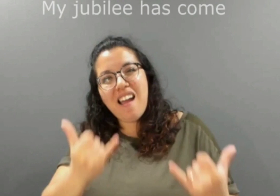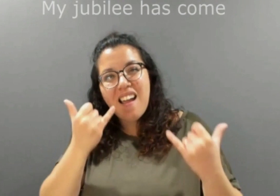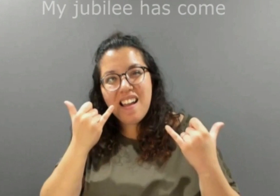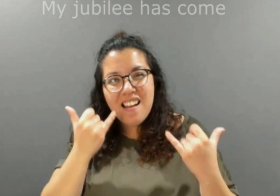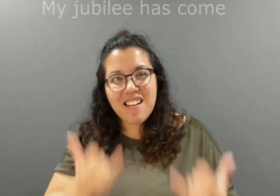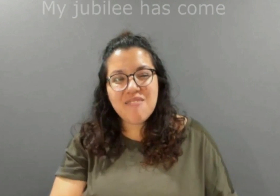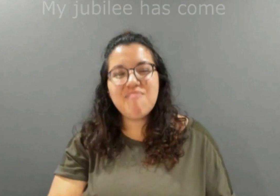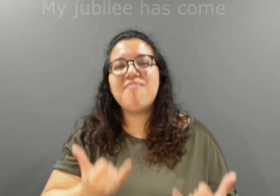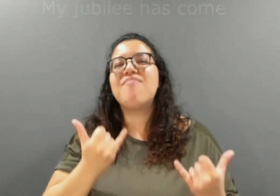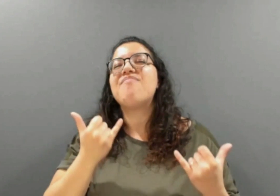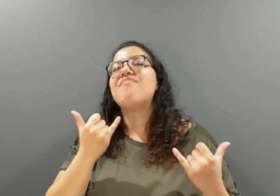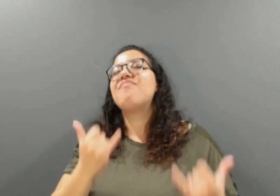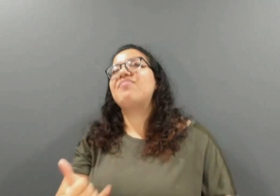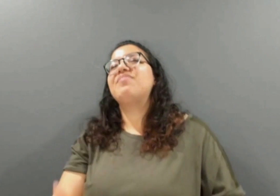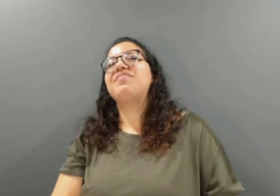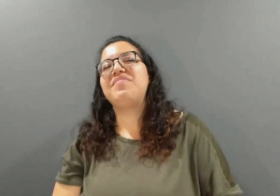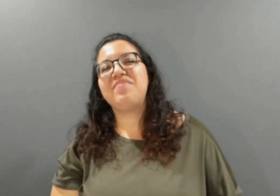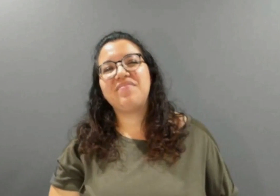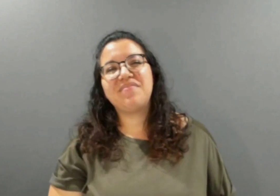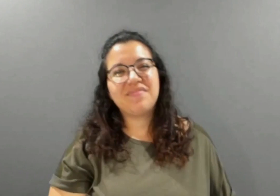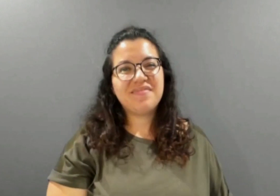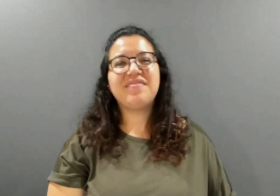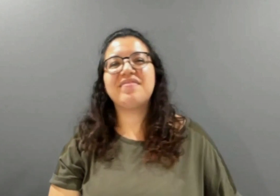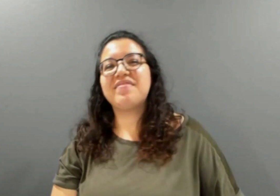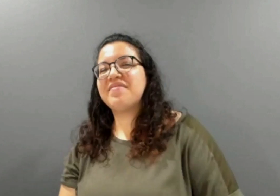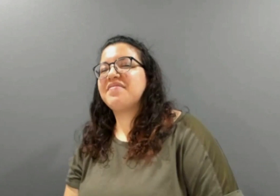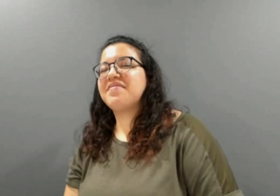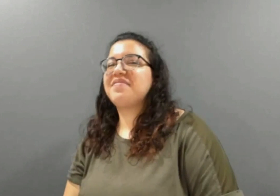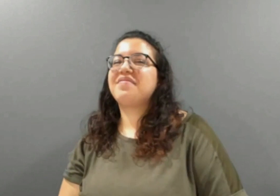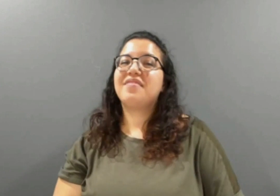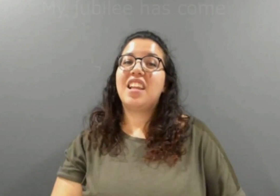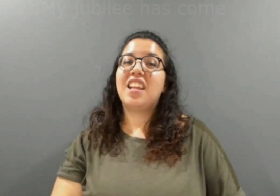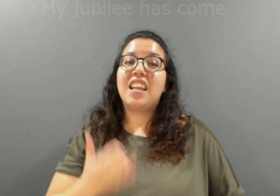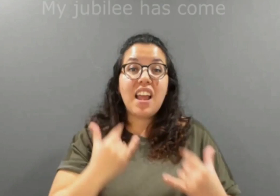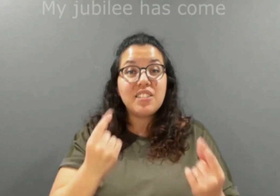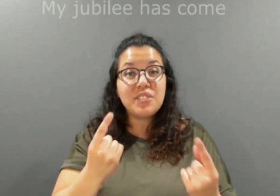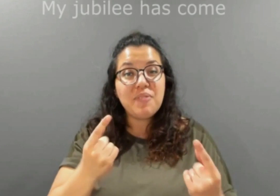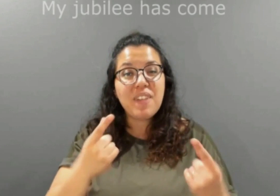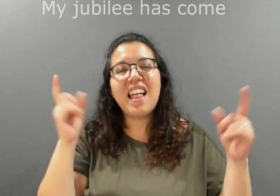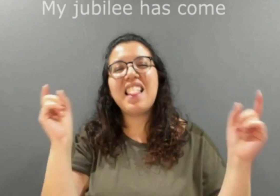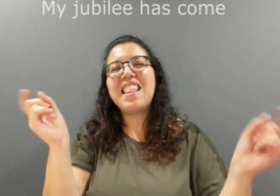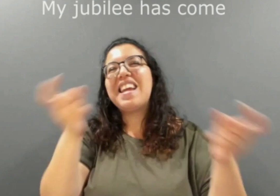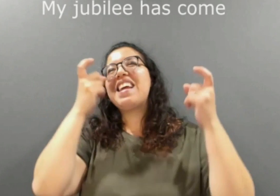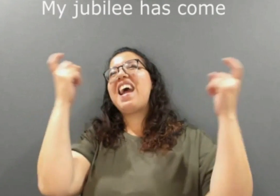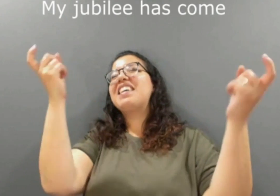jubilee has come